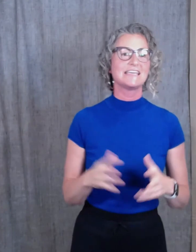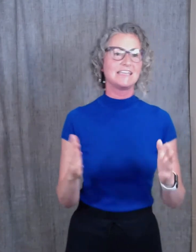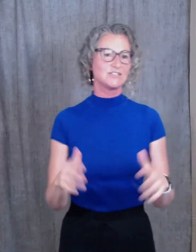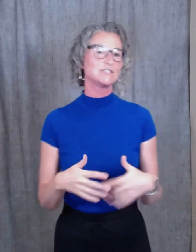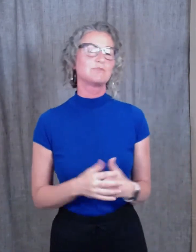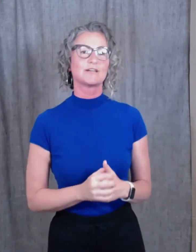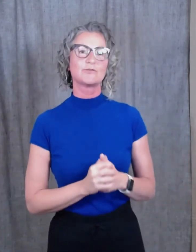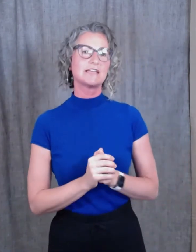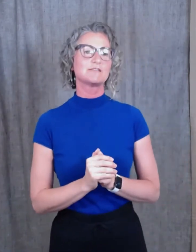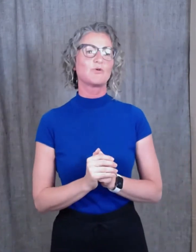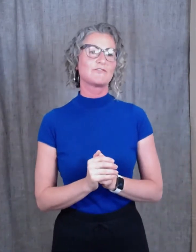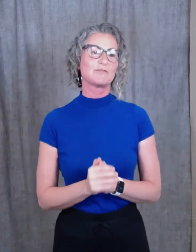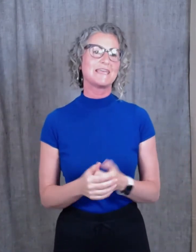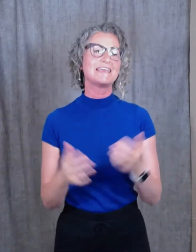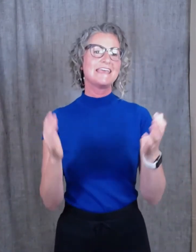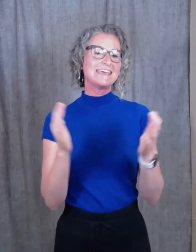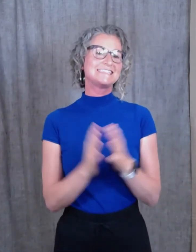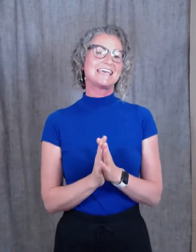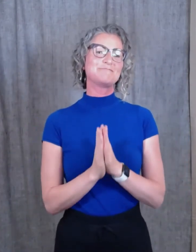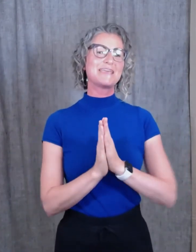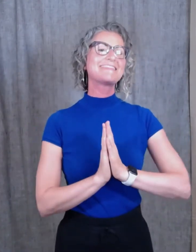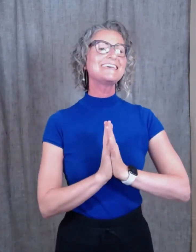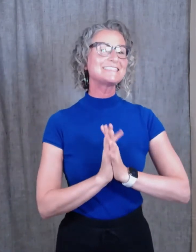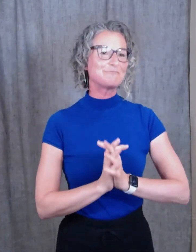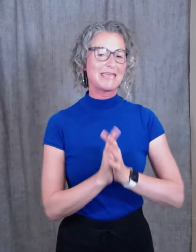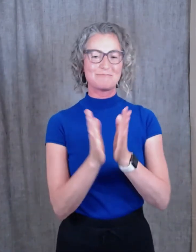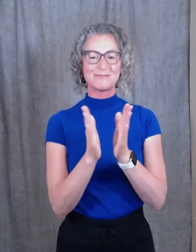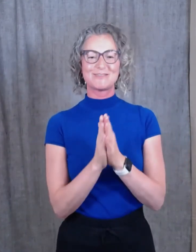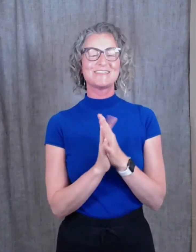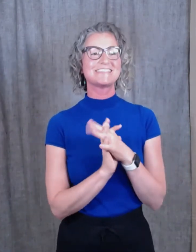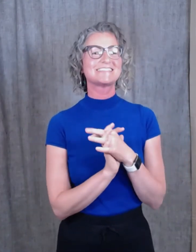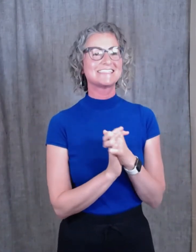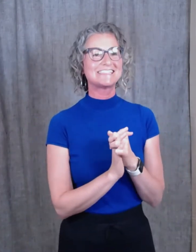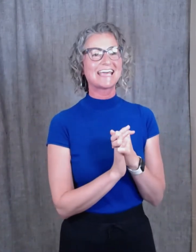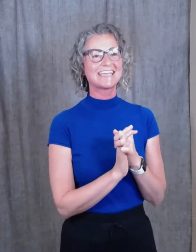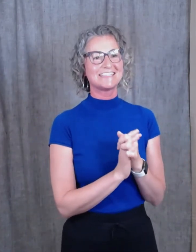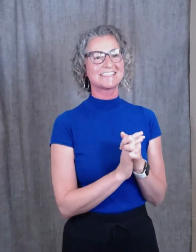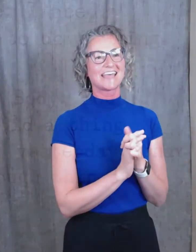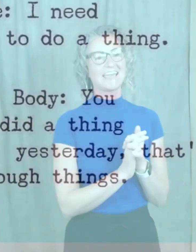and she's been a great support for me, sent me this meme. So this is the second slide.